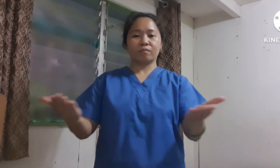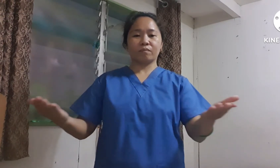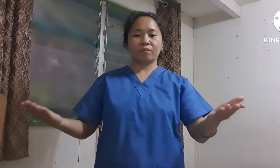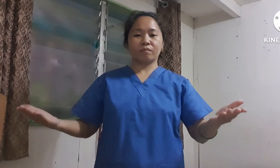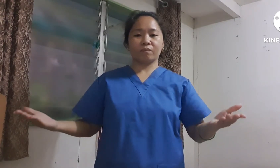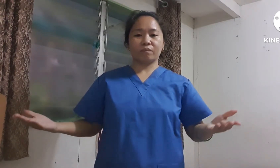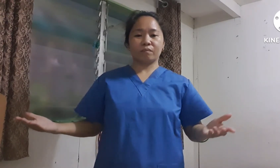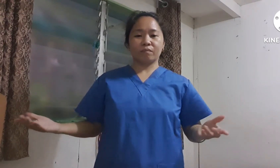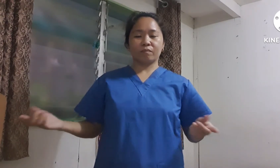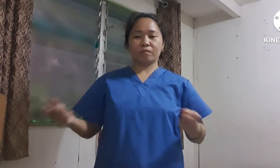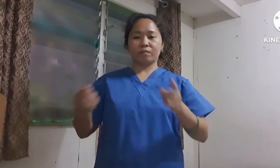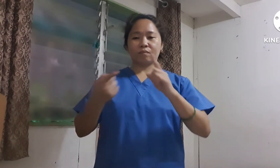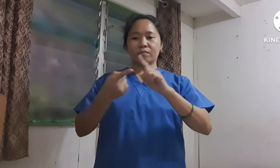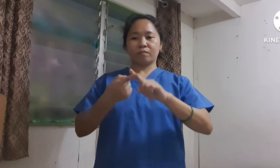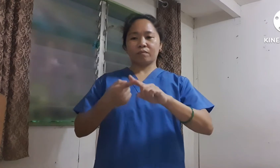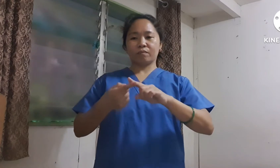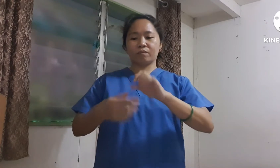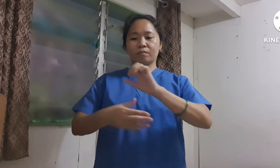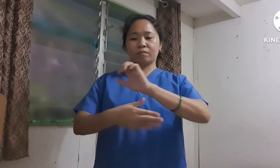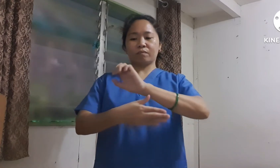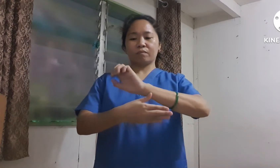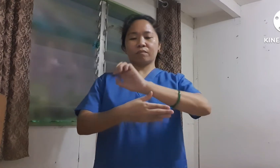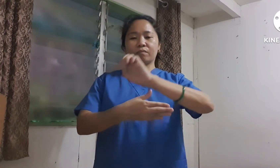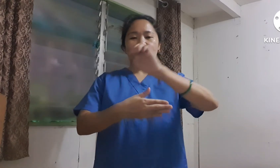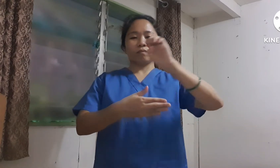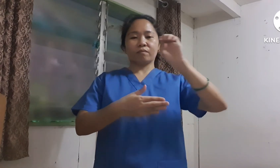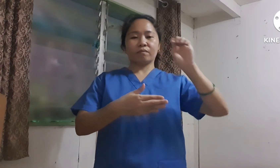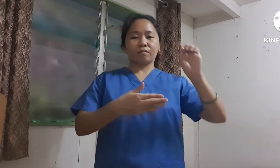until the end.